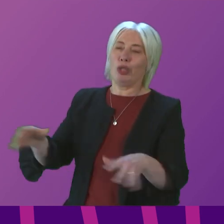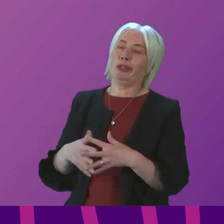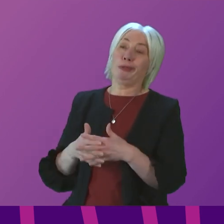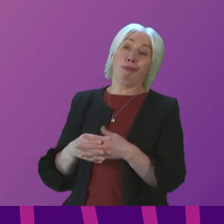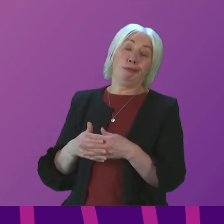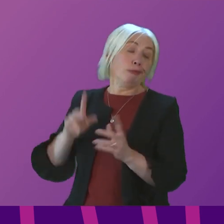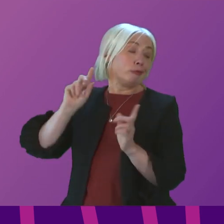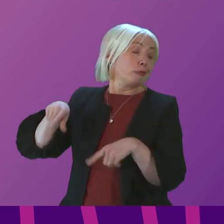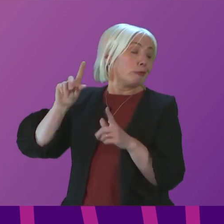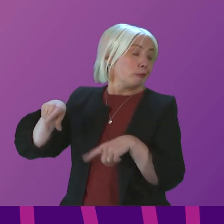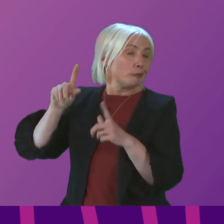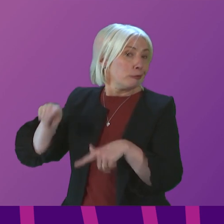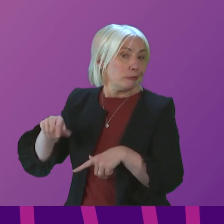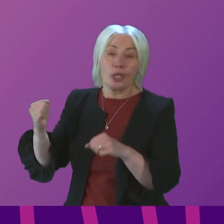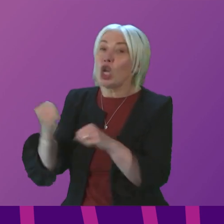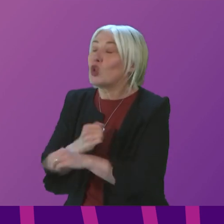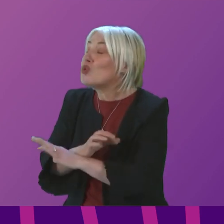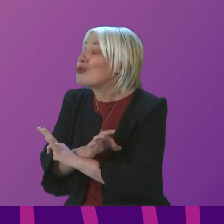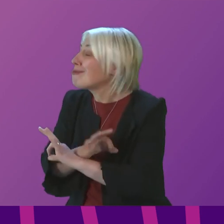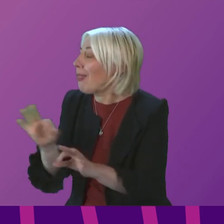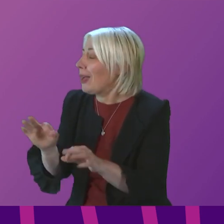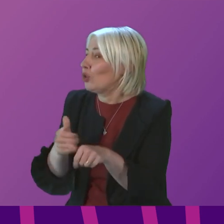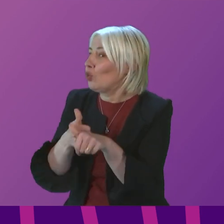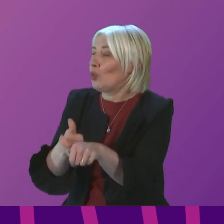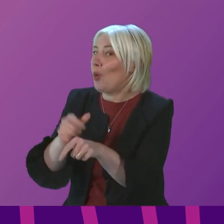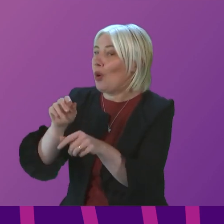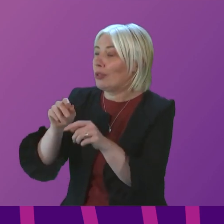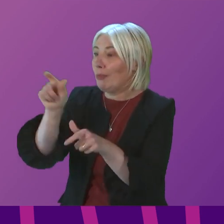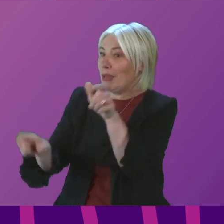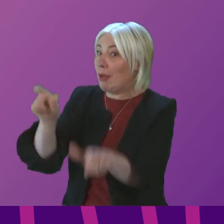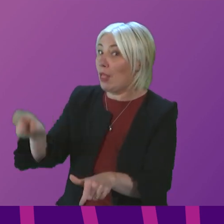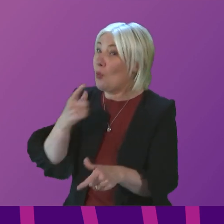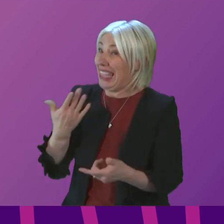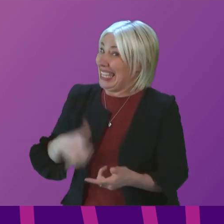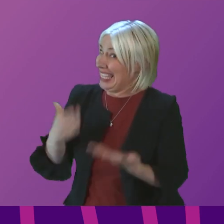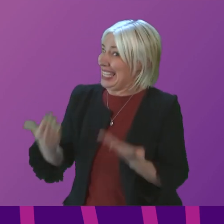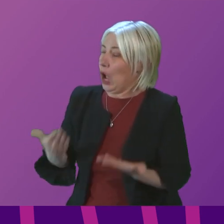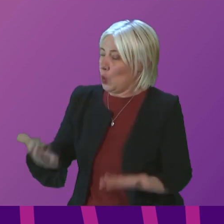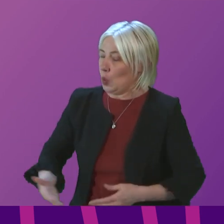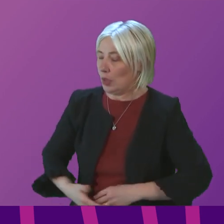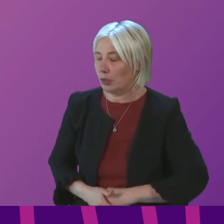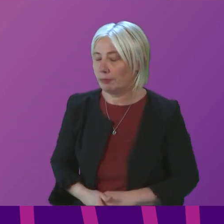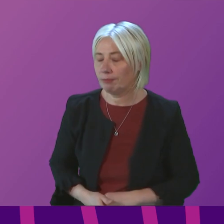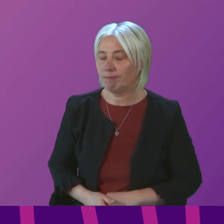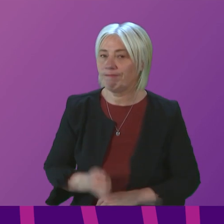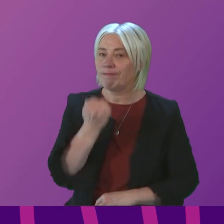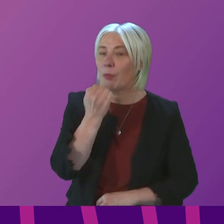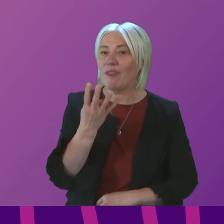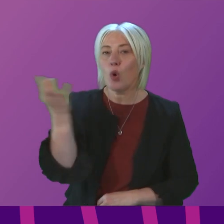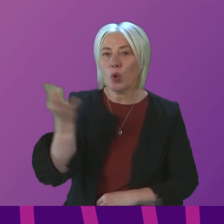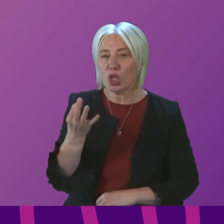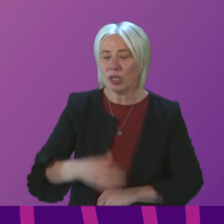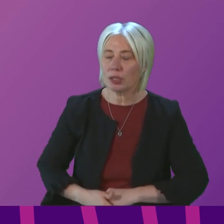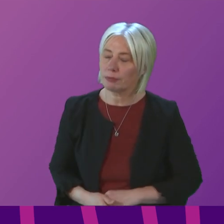with their head in the sand and take no action to support households so much in need at this time? Question number four, Colin Beatty.